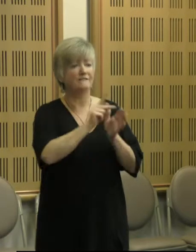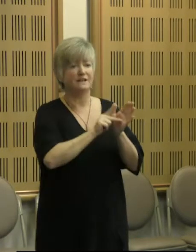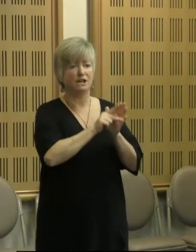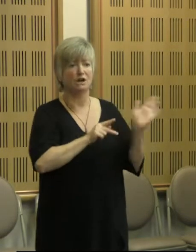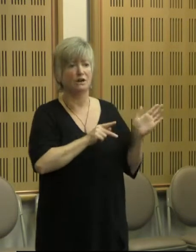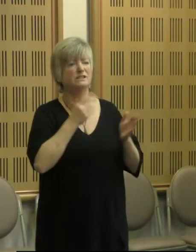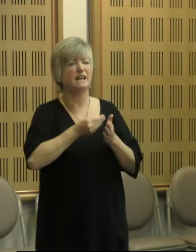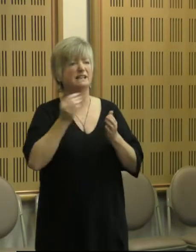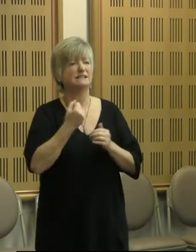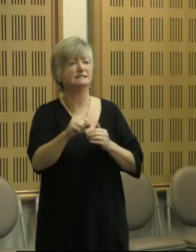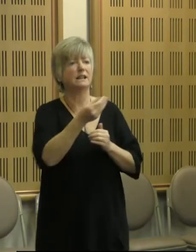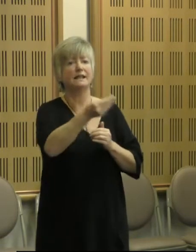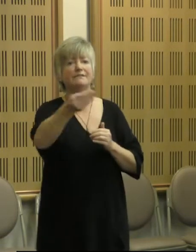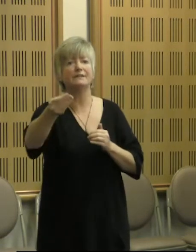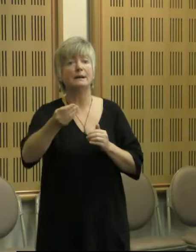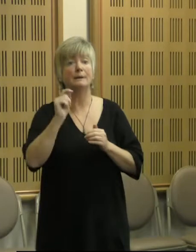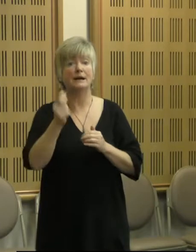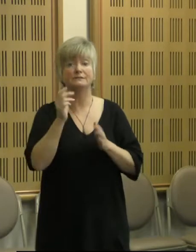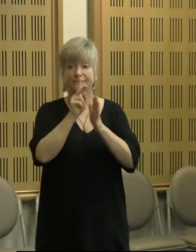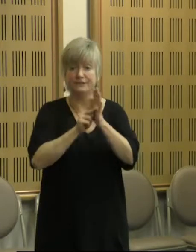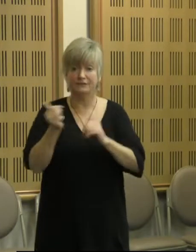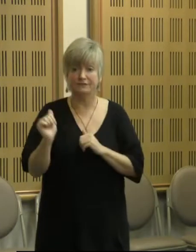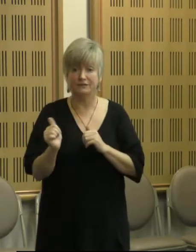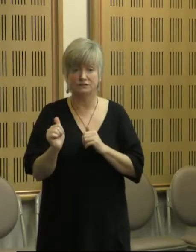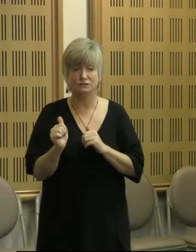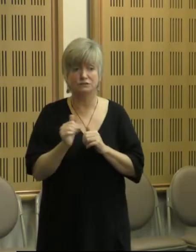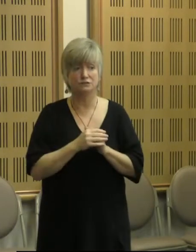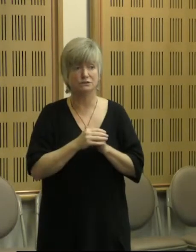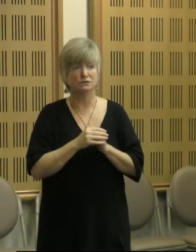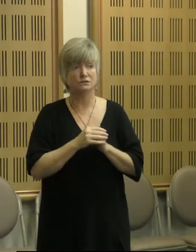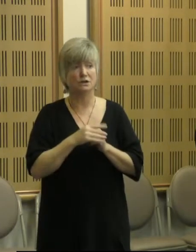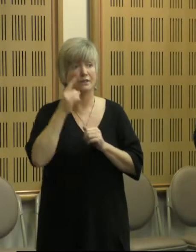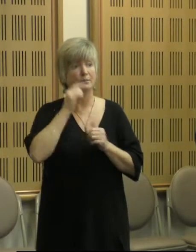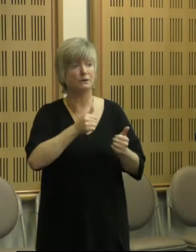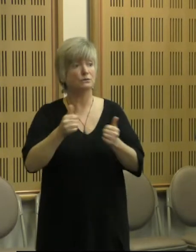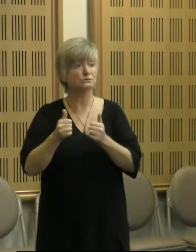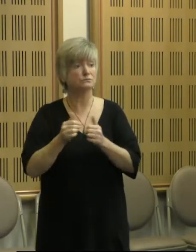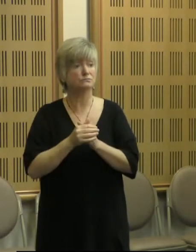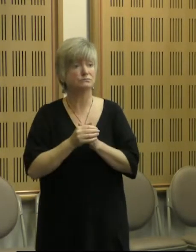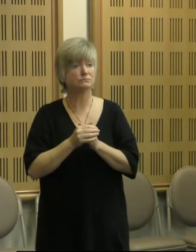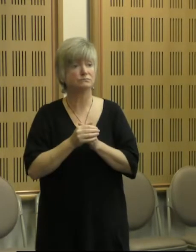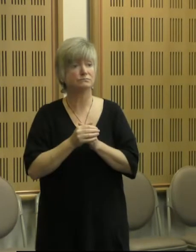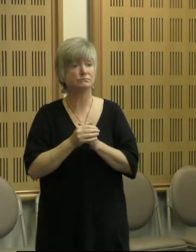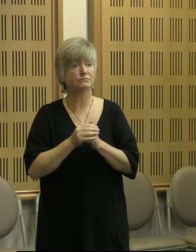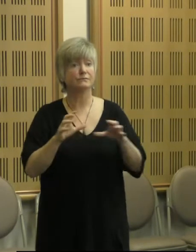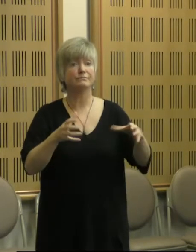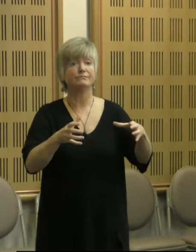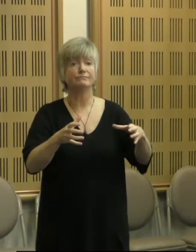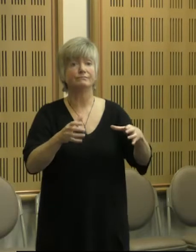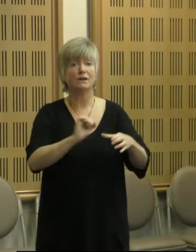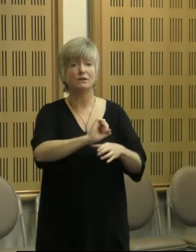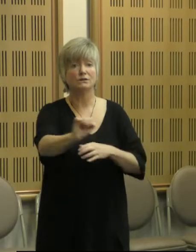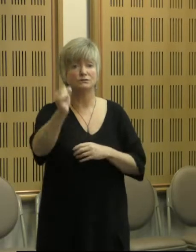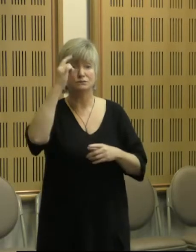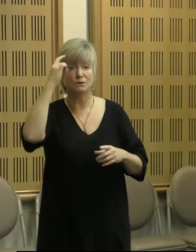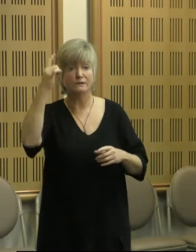still hand them out, but then we'll do the video. After the video is played, I thought it would good to hear from the group here about your thoughts